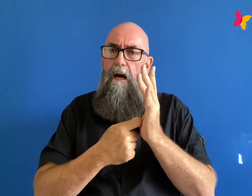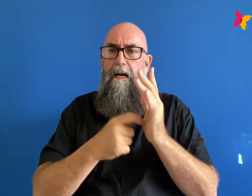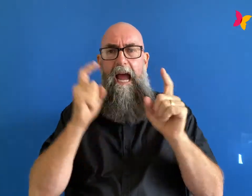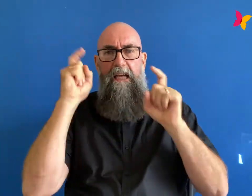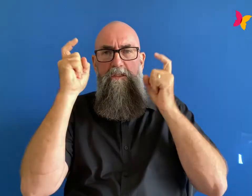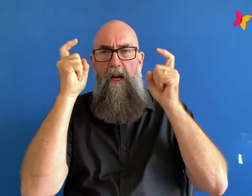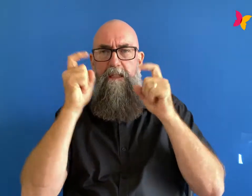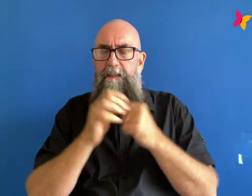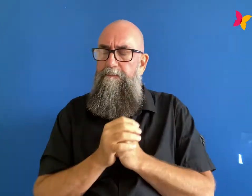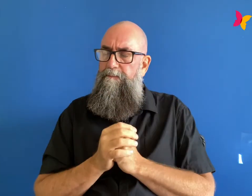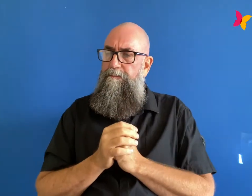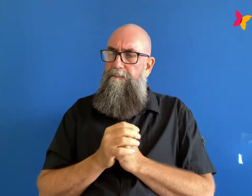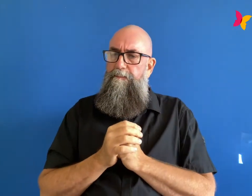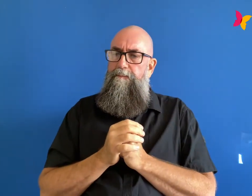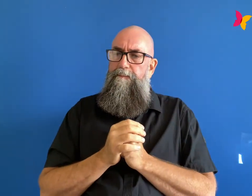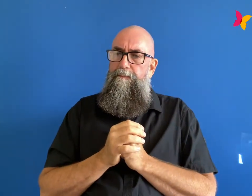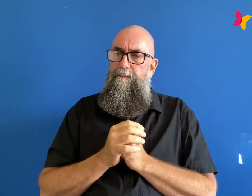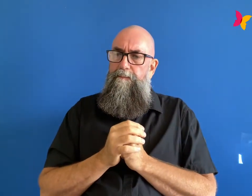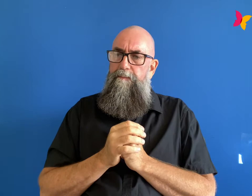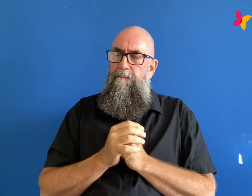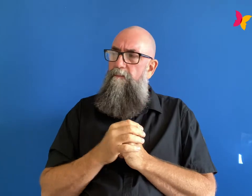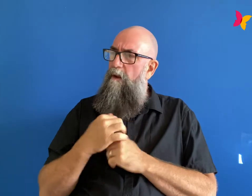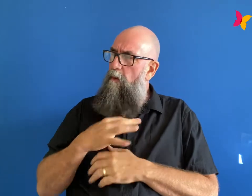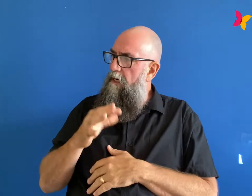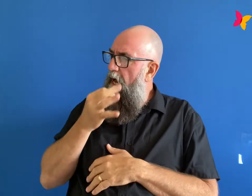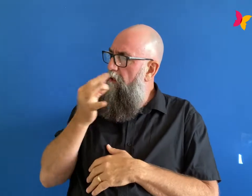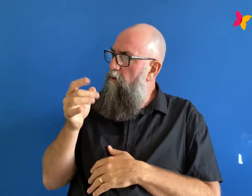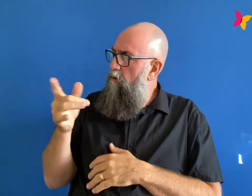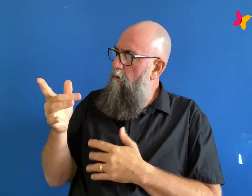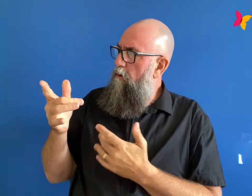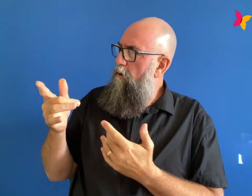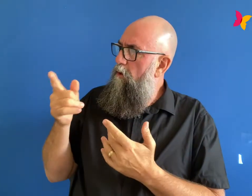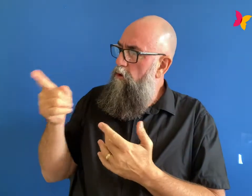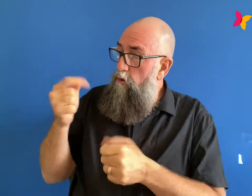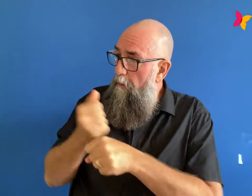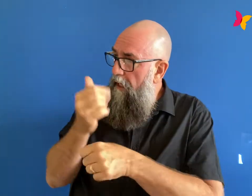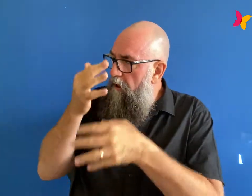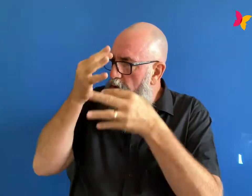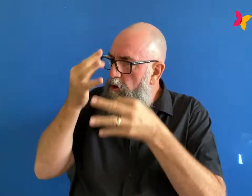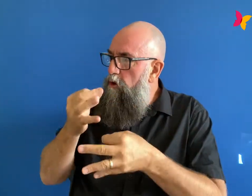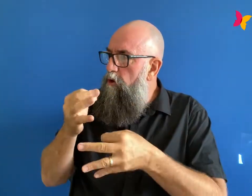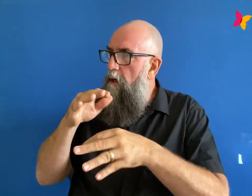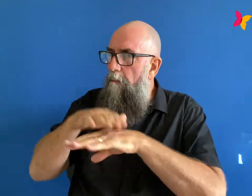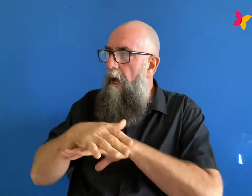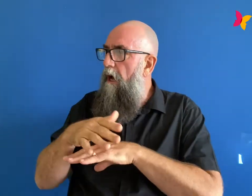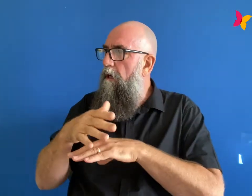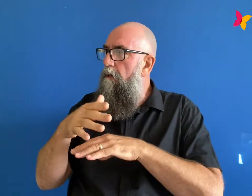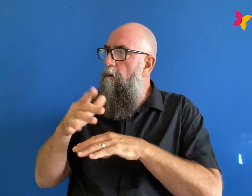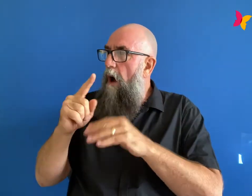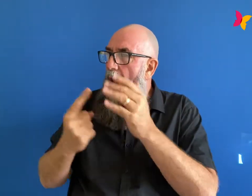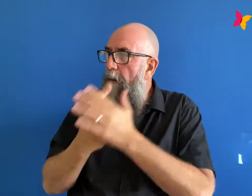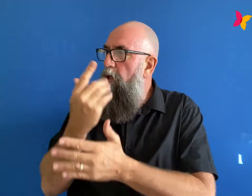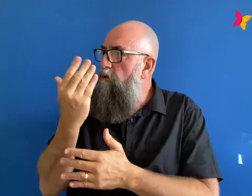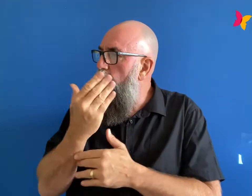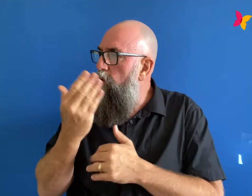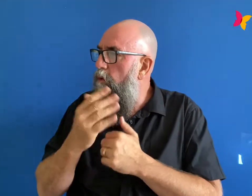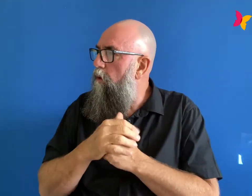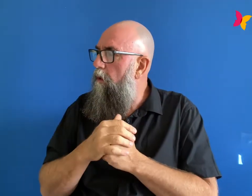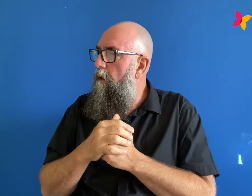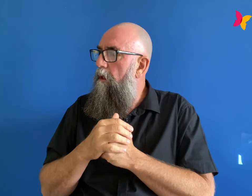i didn't feel like i ever got to decide it was being driven into school and having this